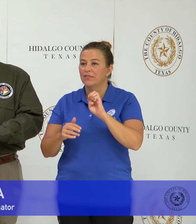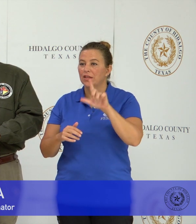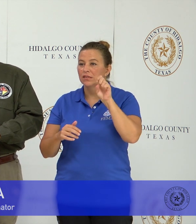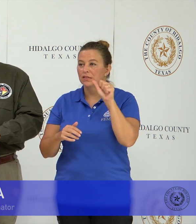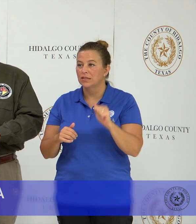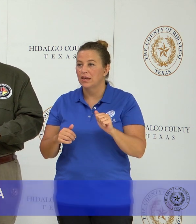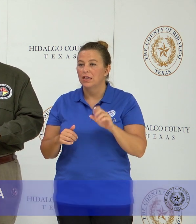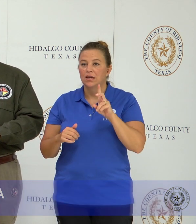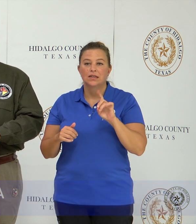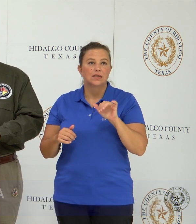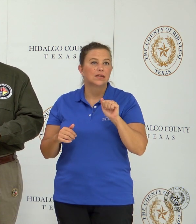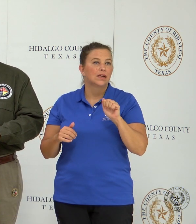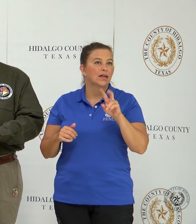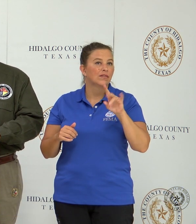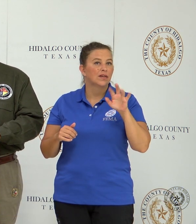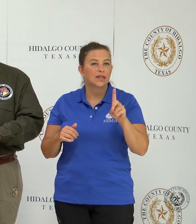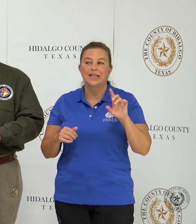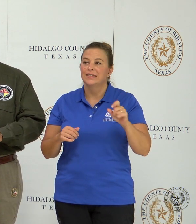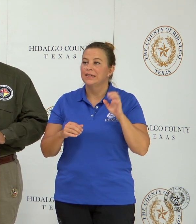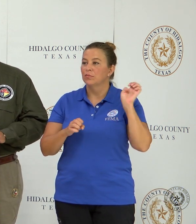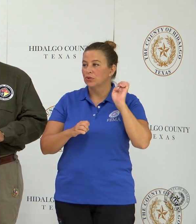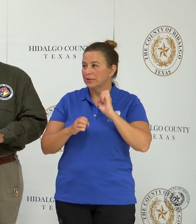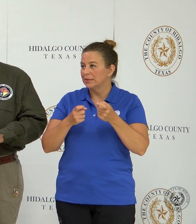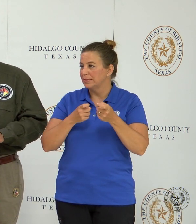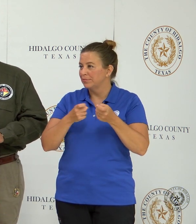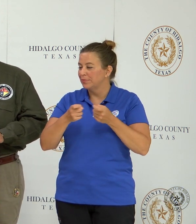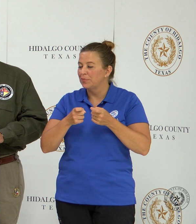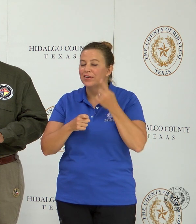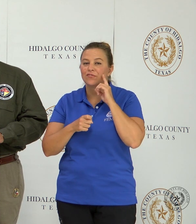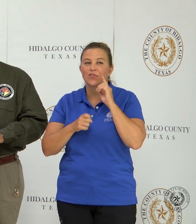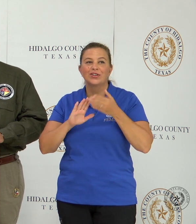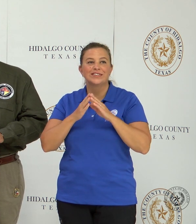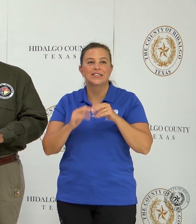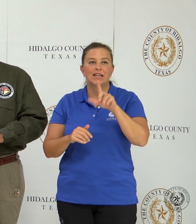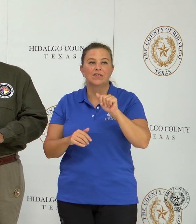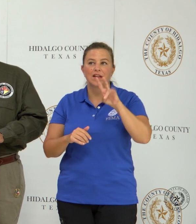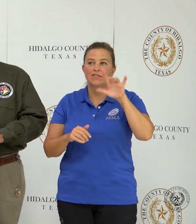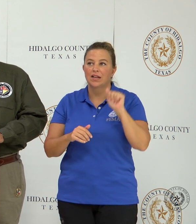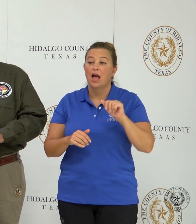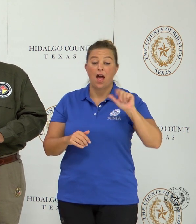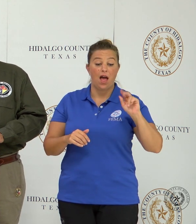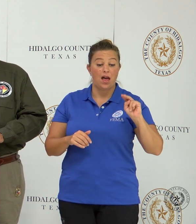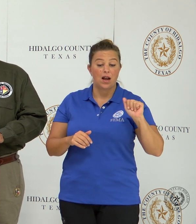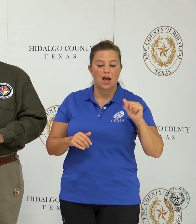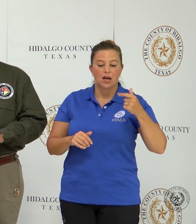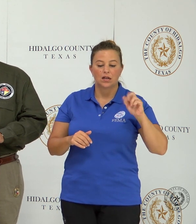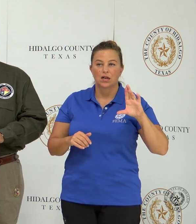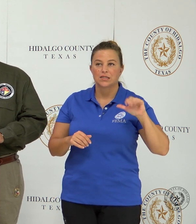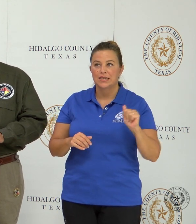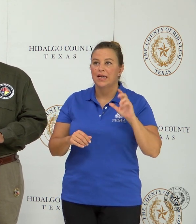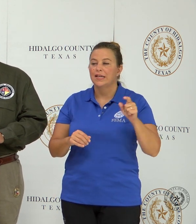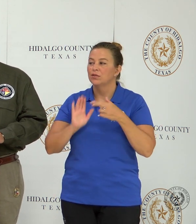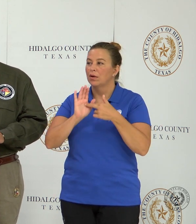David Alaniz, Operations Manager, City of La Villa. Ana Garcia, representing Senator